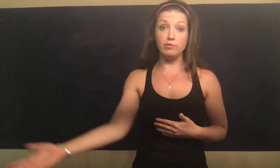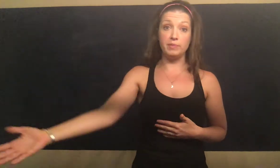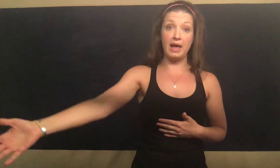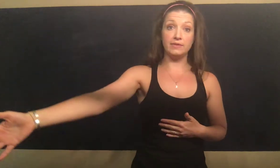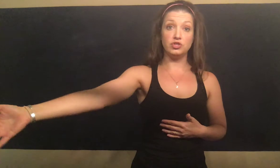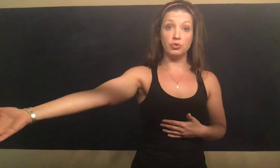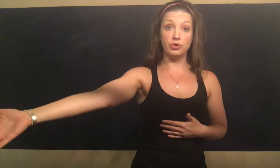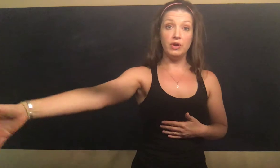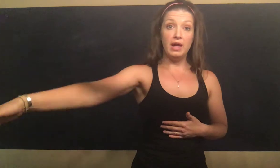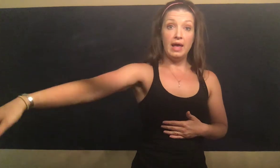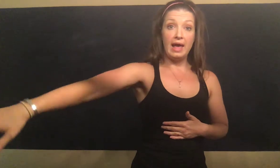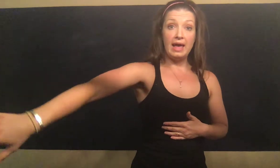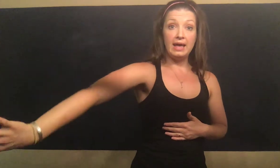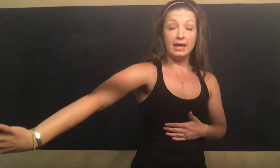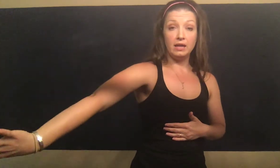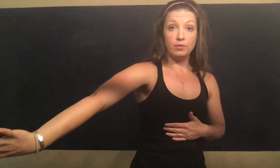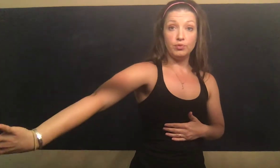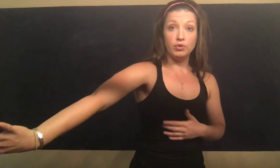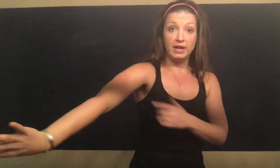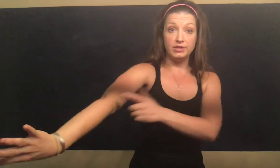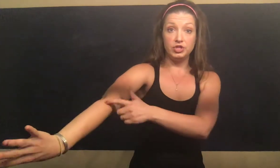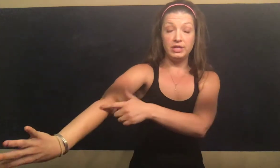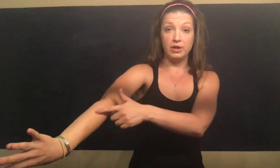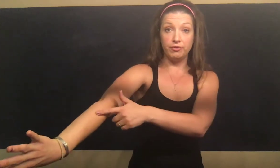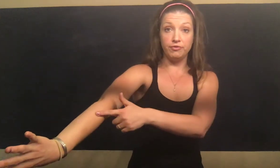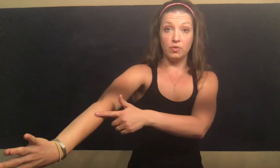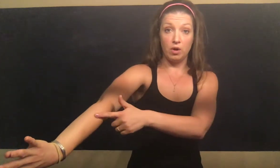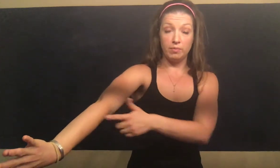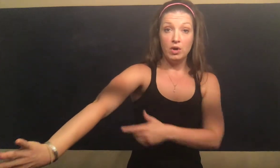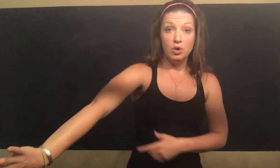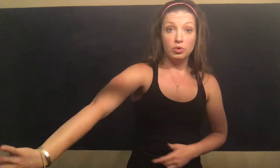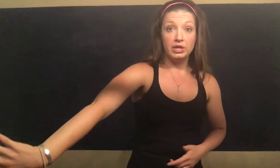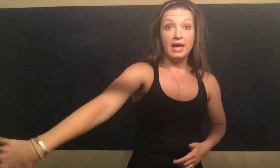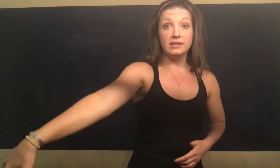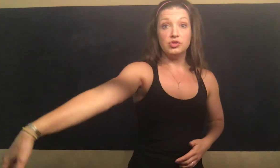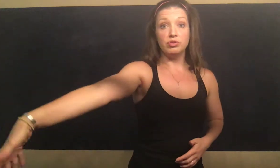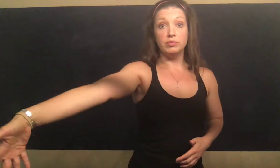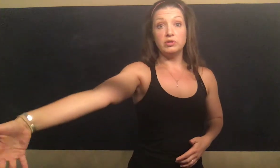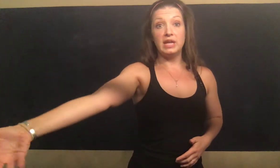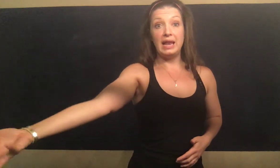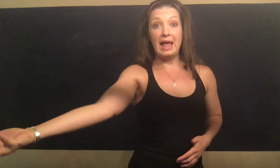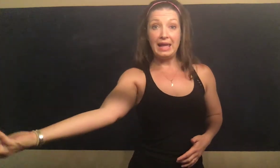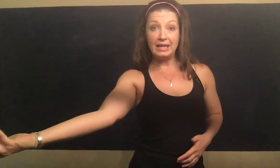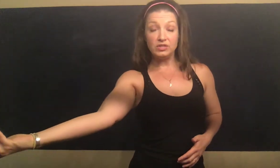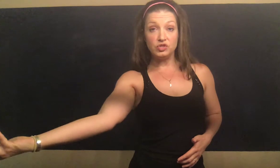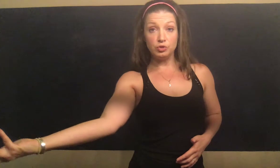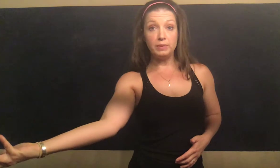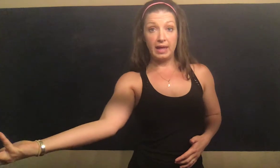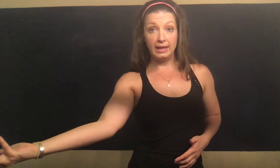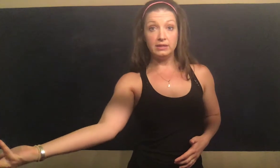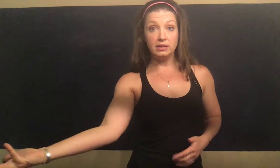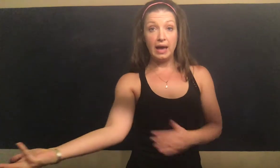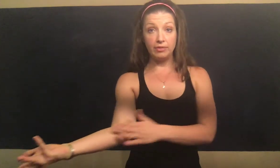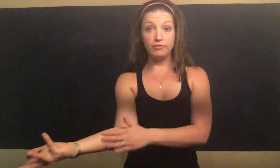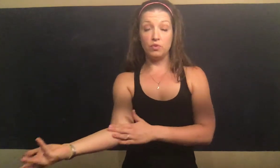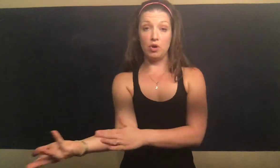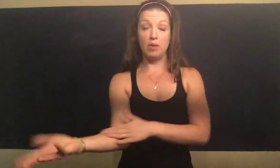movement at the shoulder and pronation here at the forearm. We're going to externally rotate and supinate at the forearm,